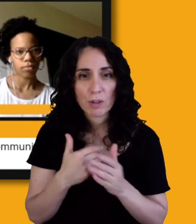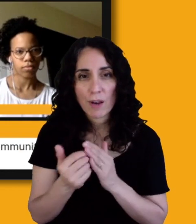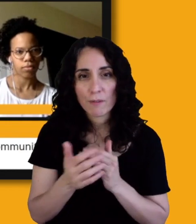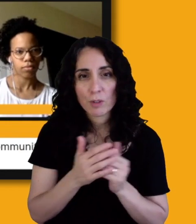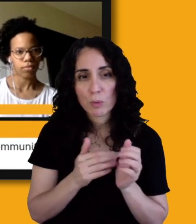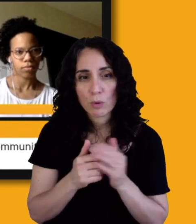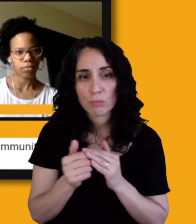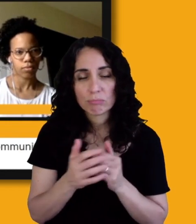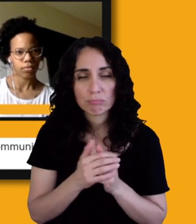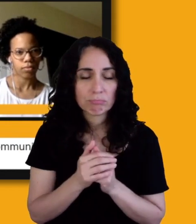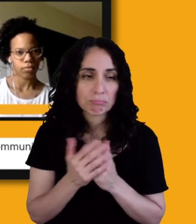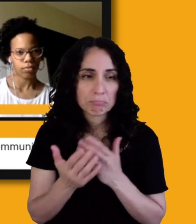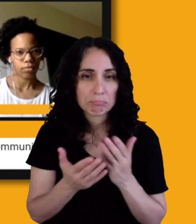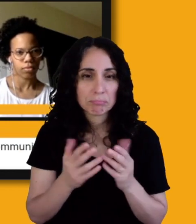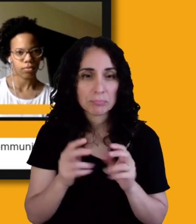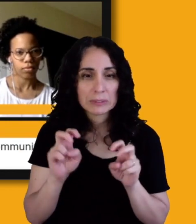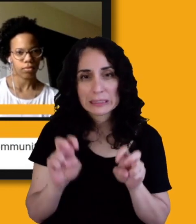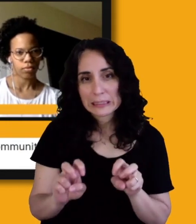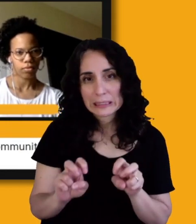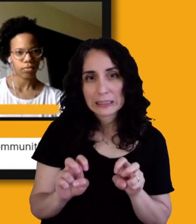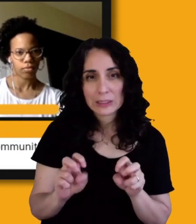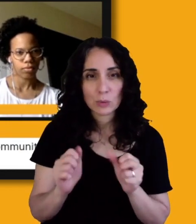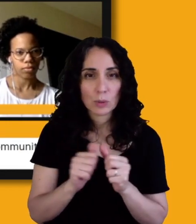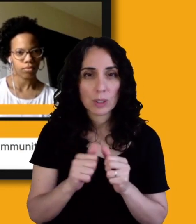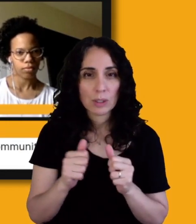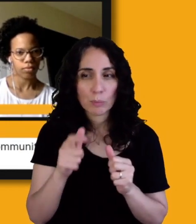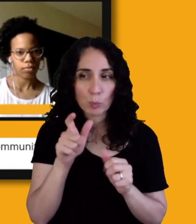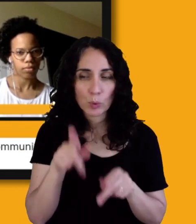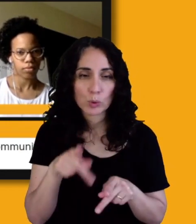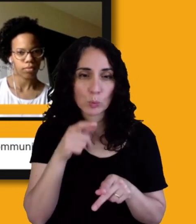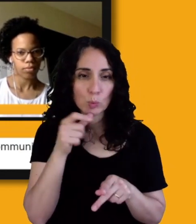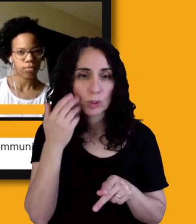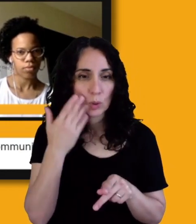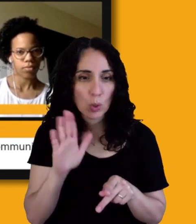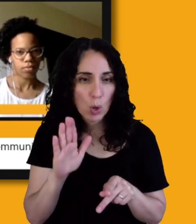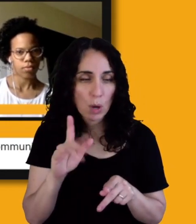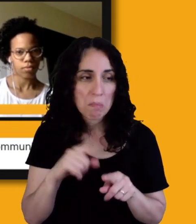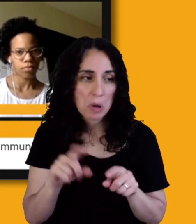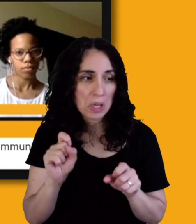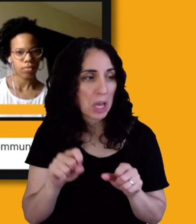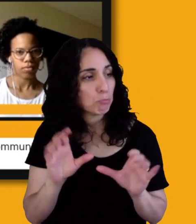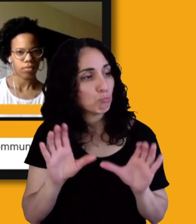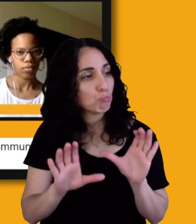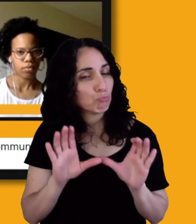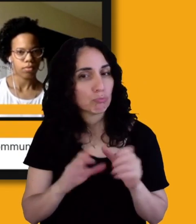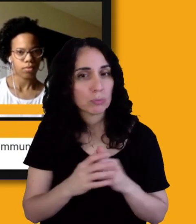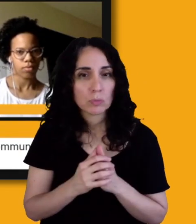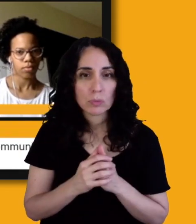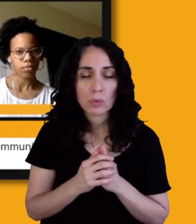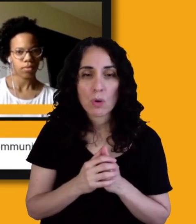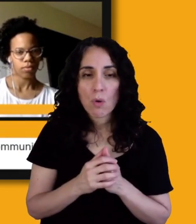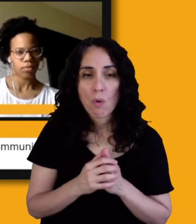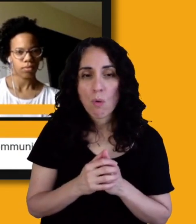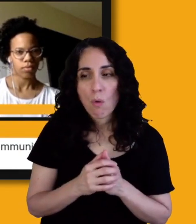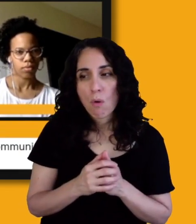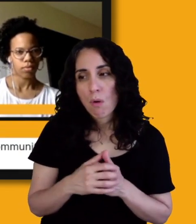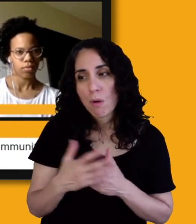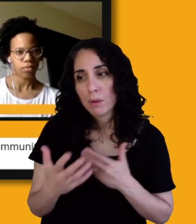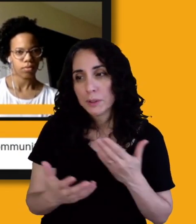having, having, having, sitting with somebody who's a stranger, but beginning to be able to talk to them in a room or allowing people